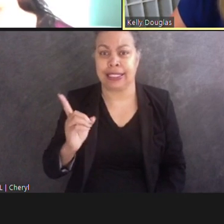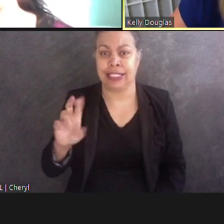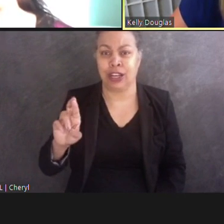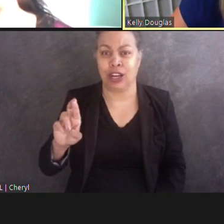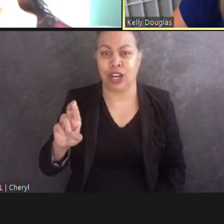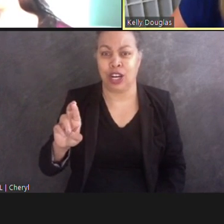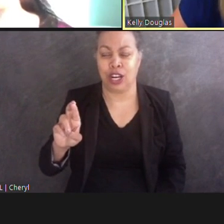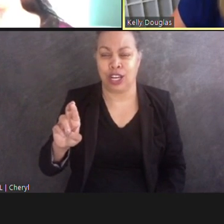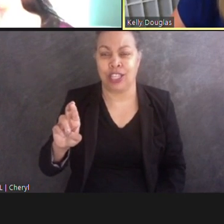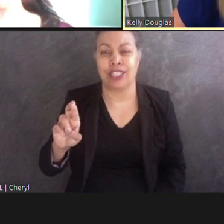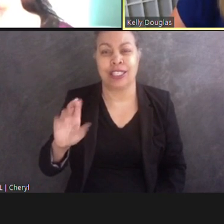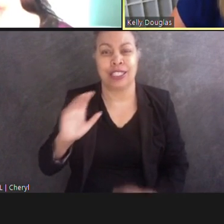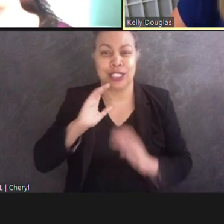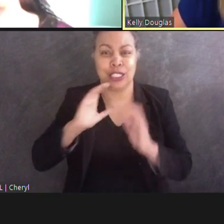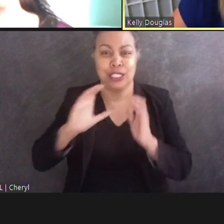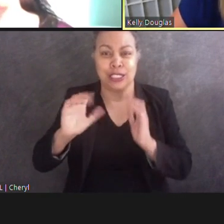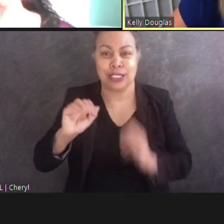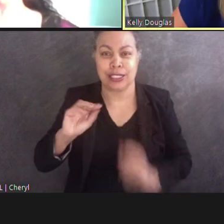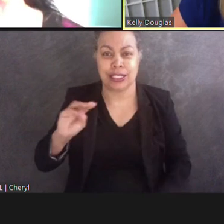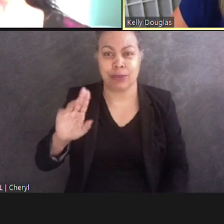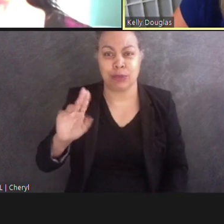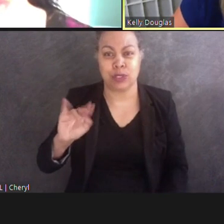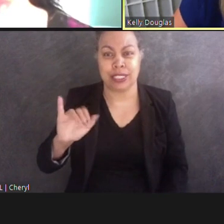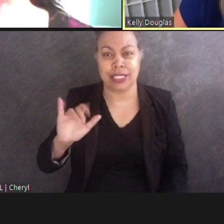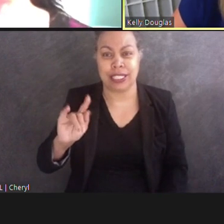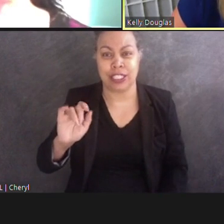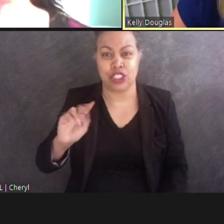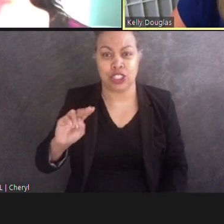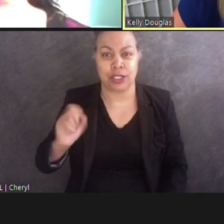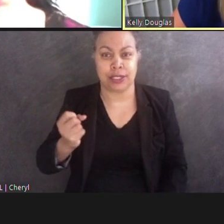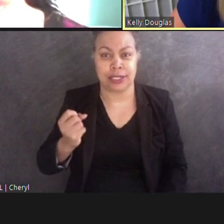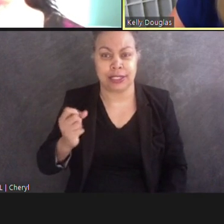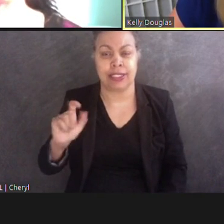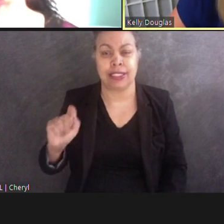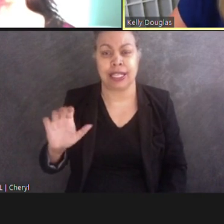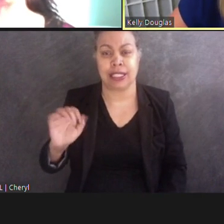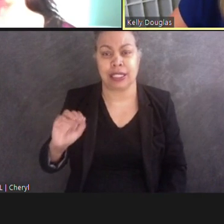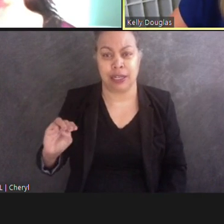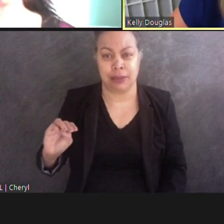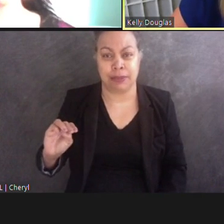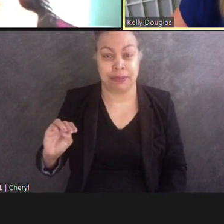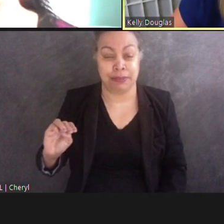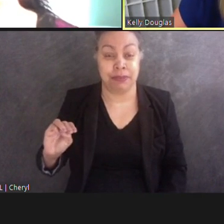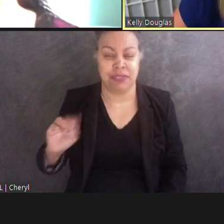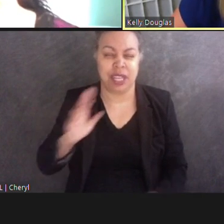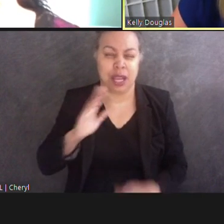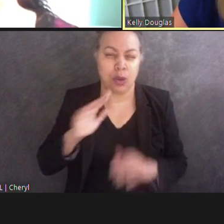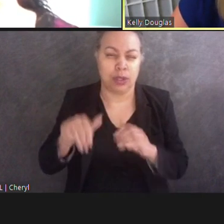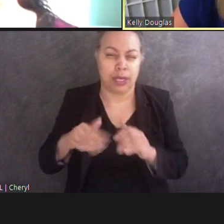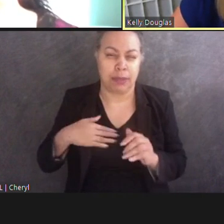-Y at kdrcommunications.com. I will put that email address in the chat box as well.